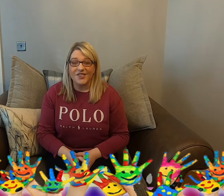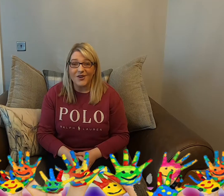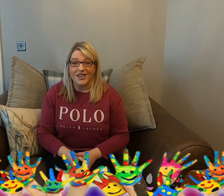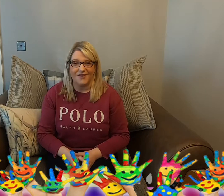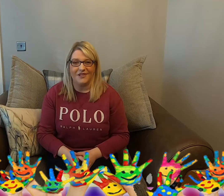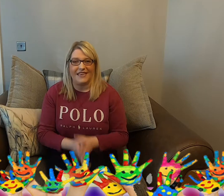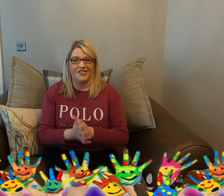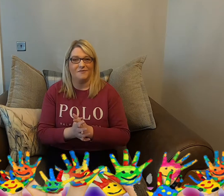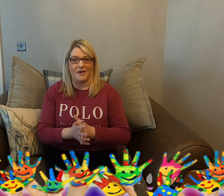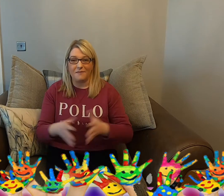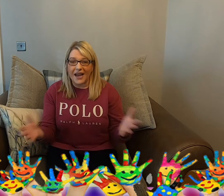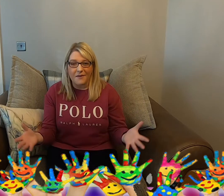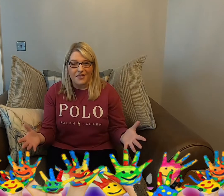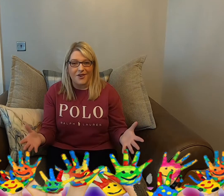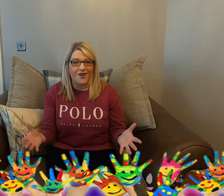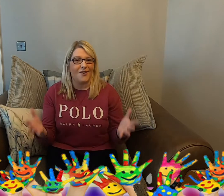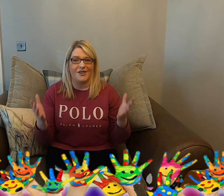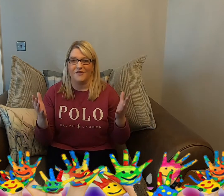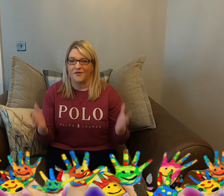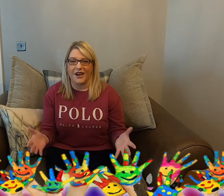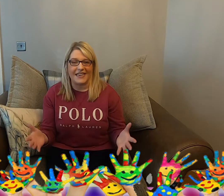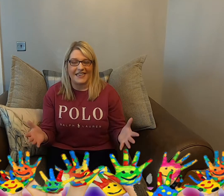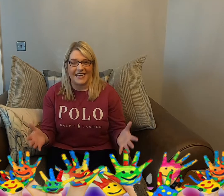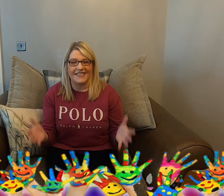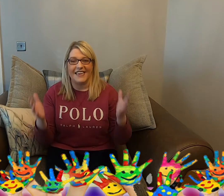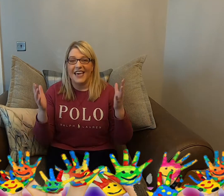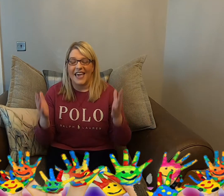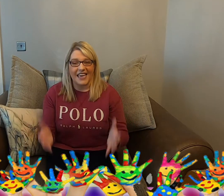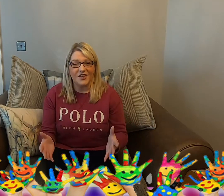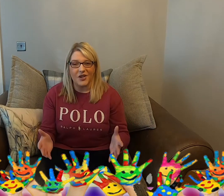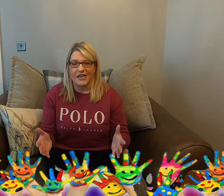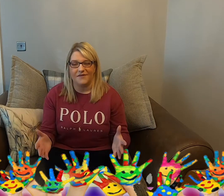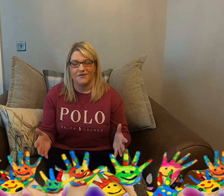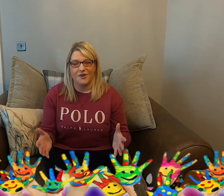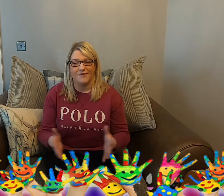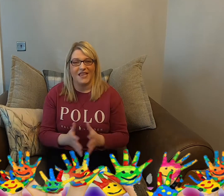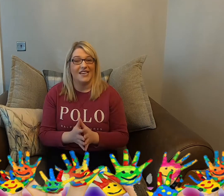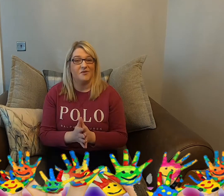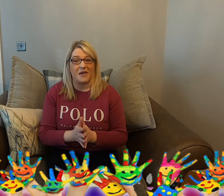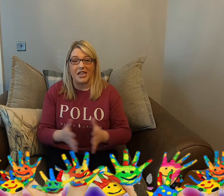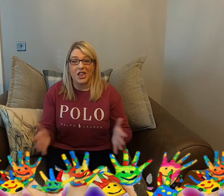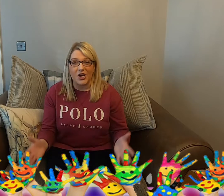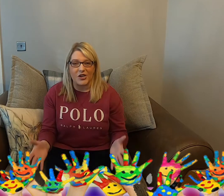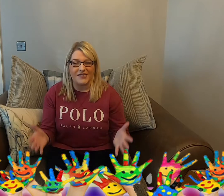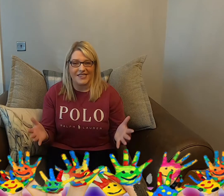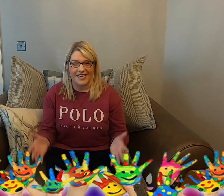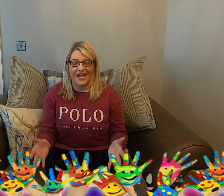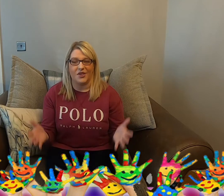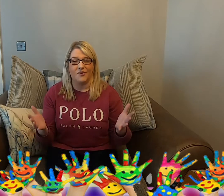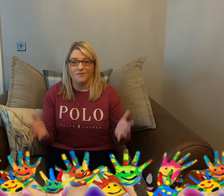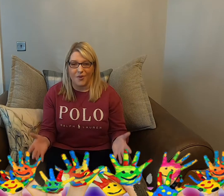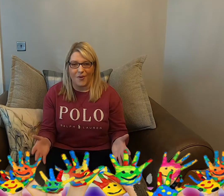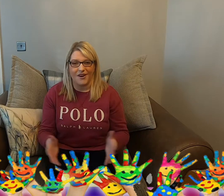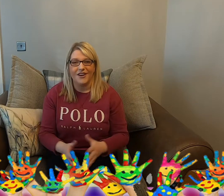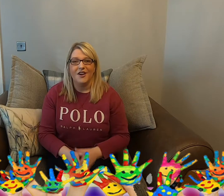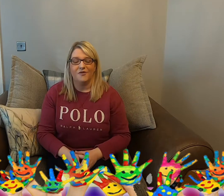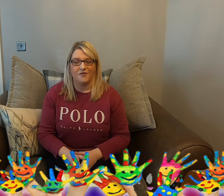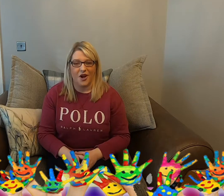so lovely to be back with you on a Friday night in your living rooms as we learn together more from